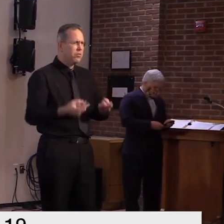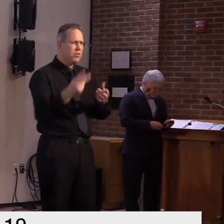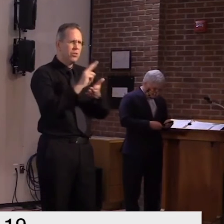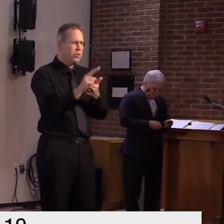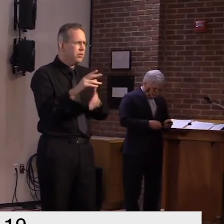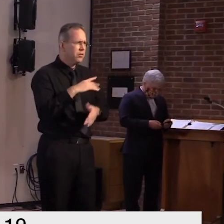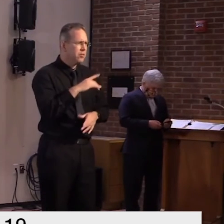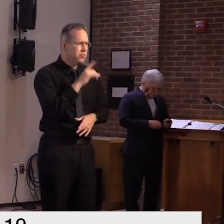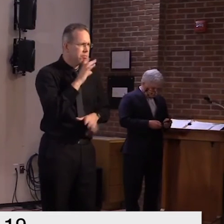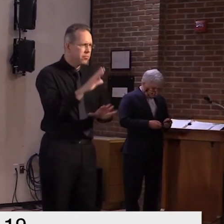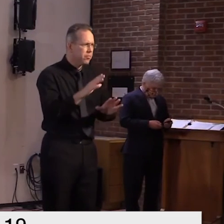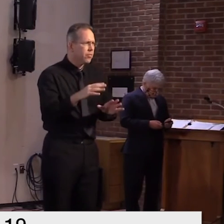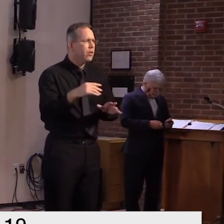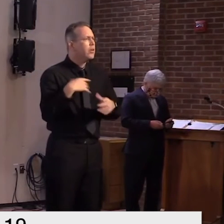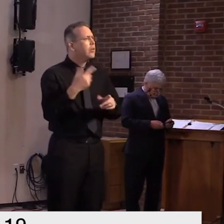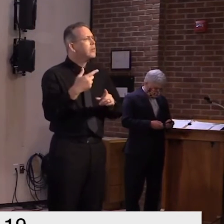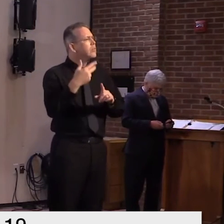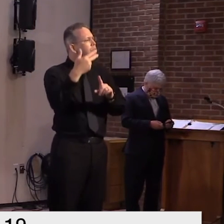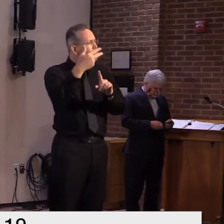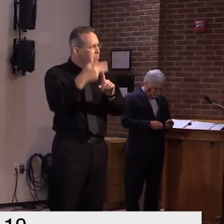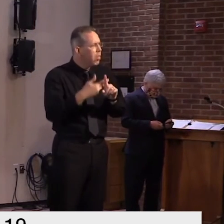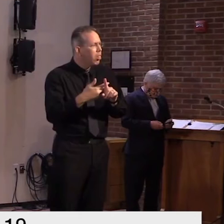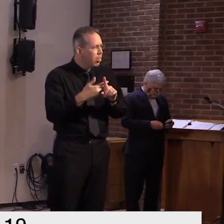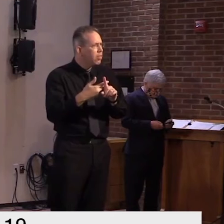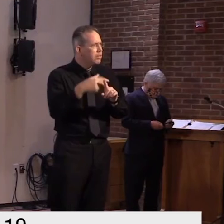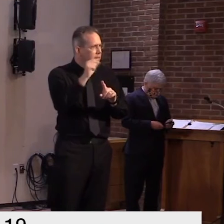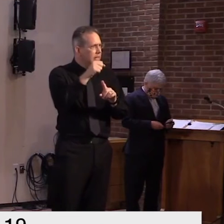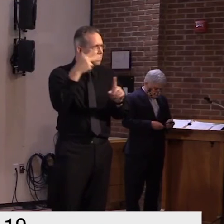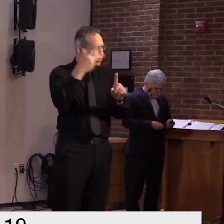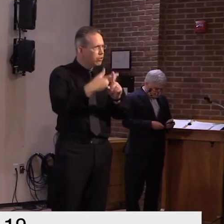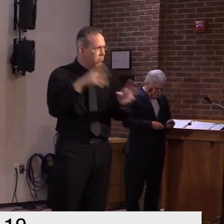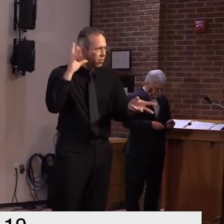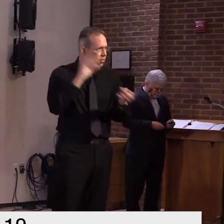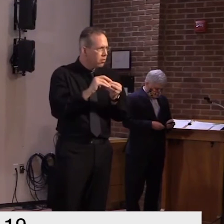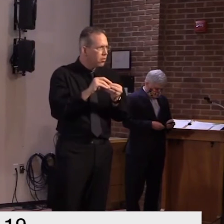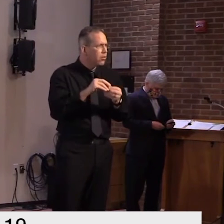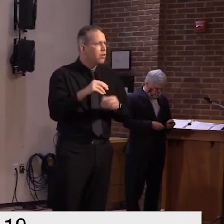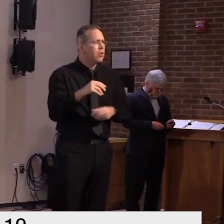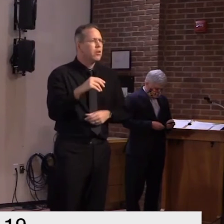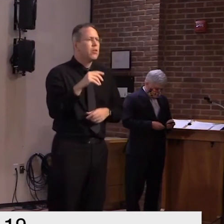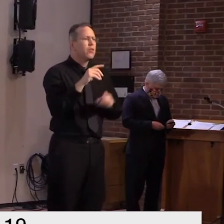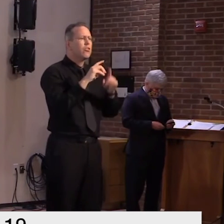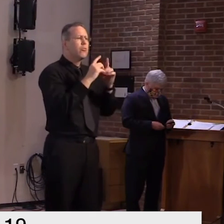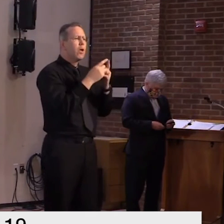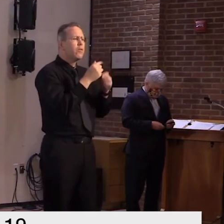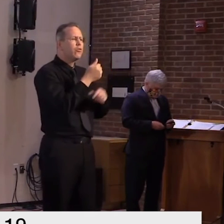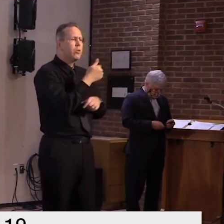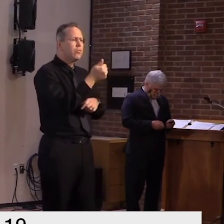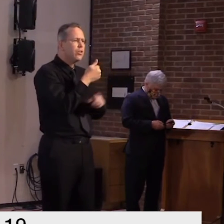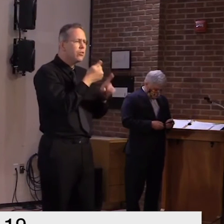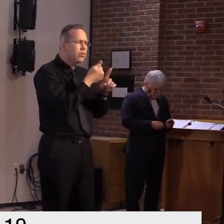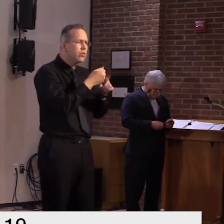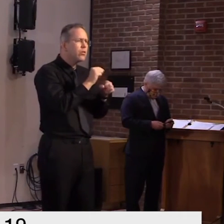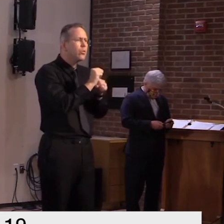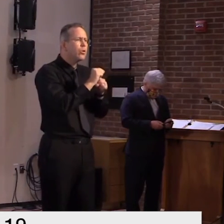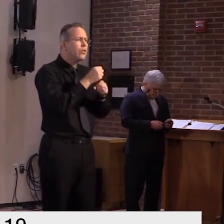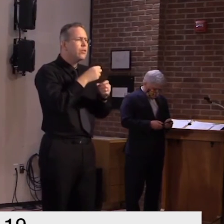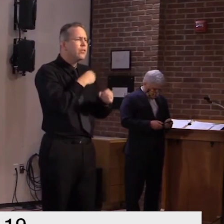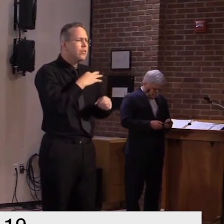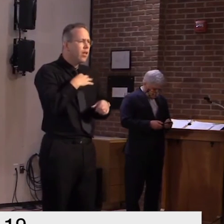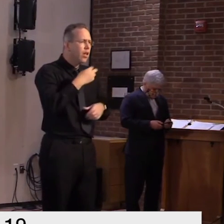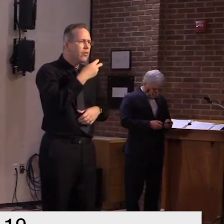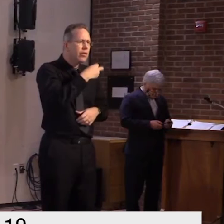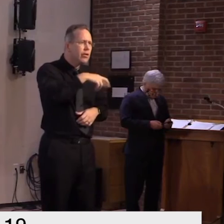putting uh people there on the phones uh as well as uh you know counting vehicles coming into the state